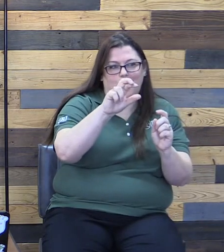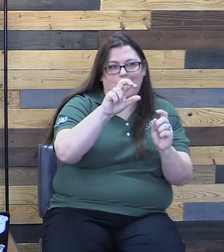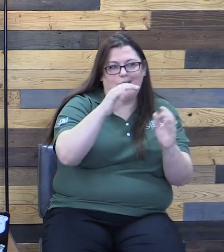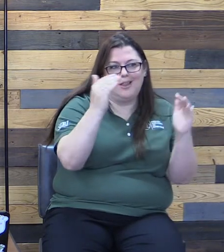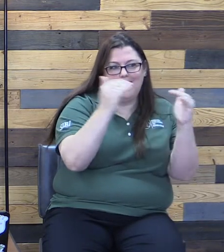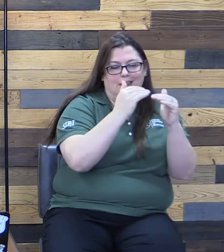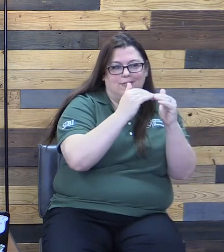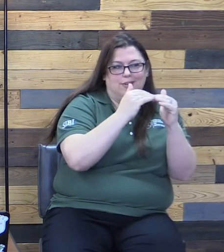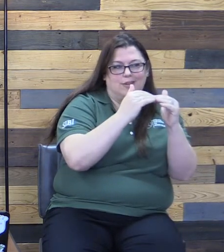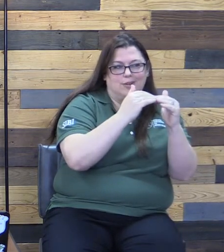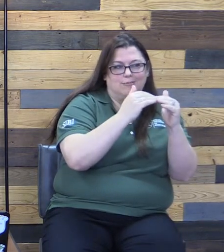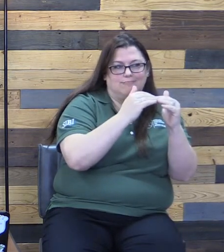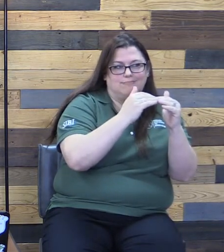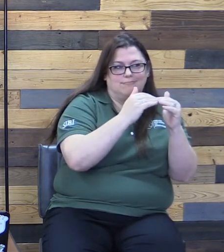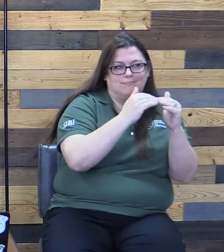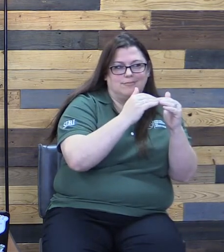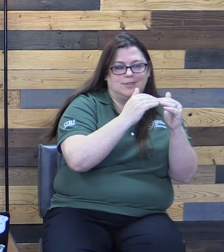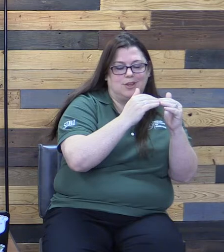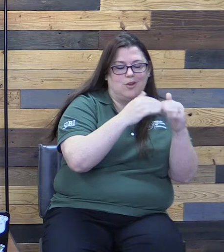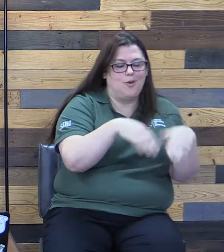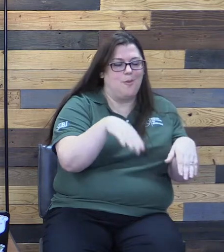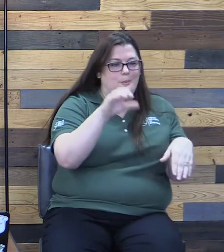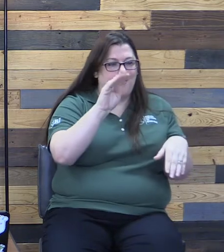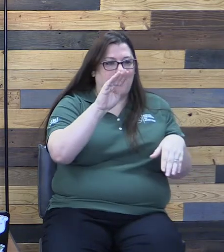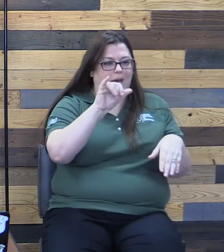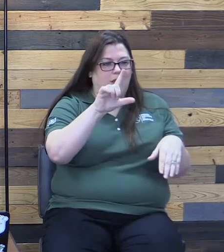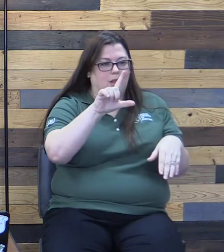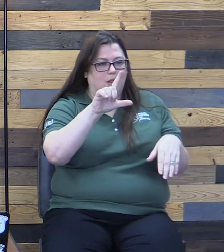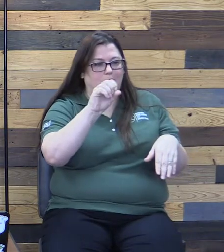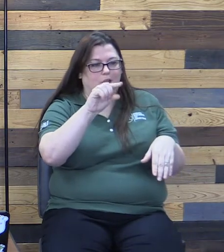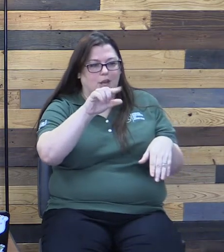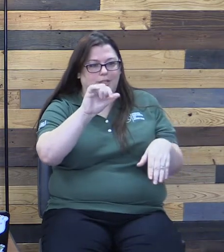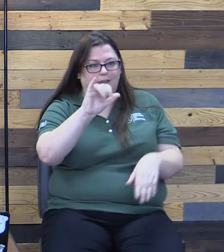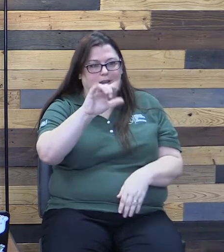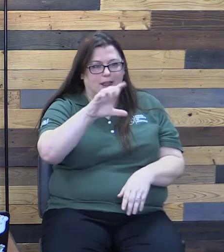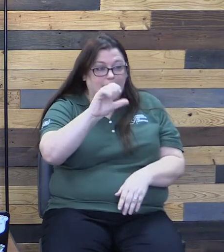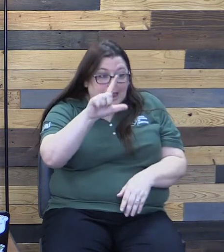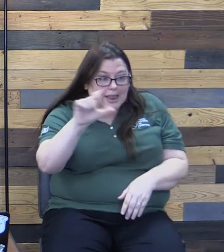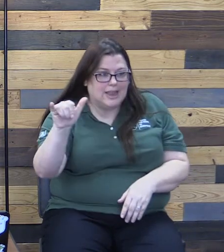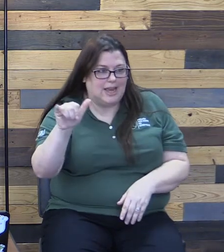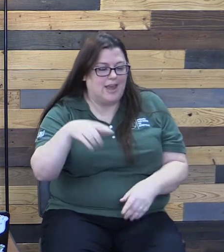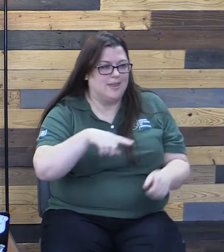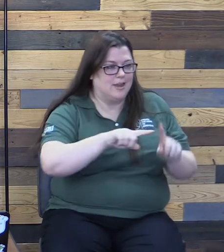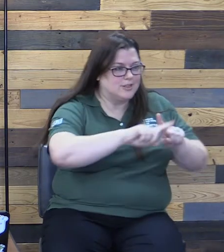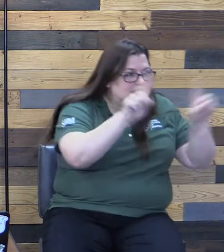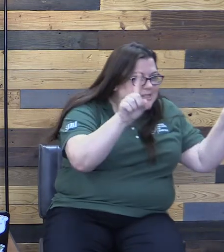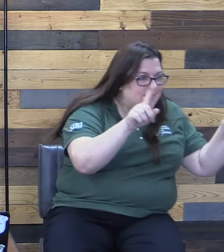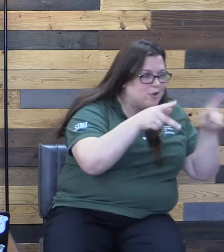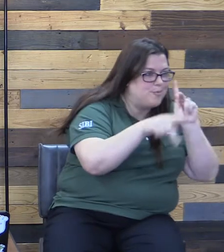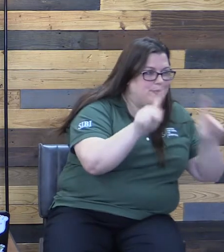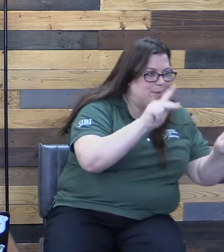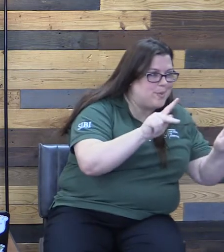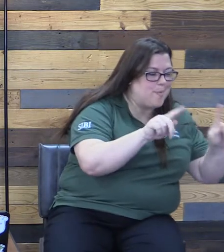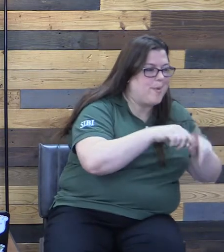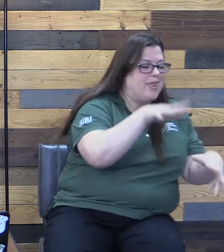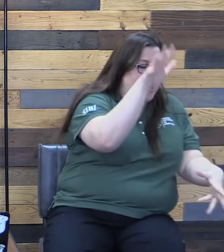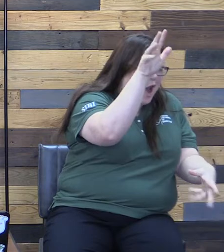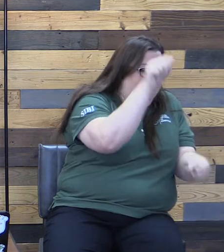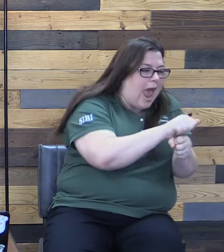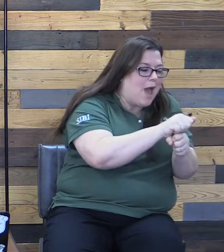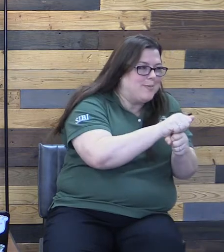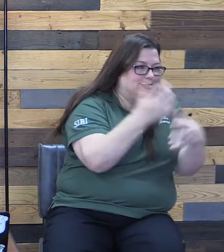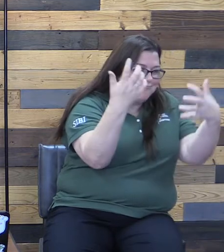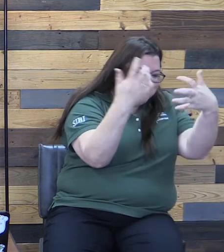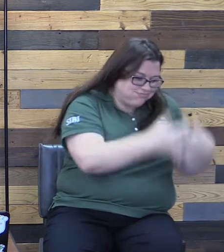two different people, but the more time that they spend together, the more they start to look like each other. Why? Because their habits rub off on each other.